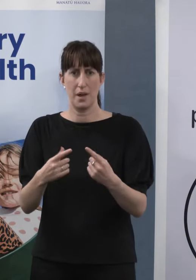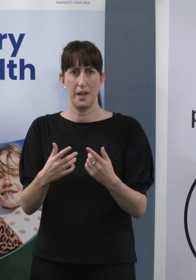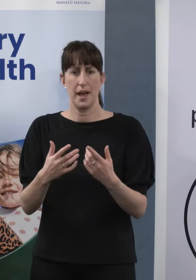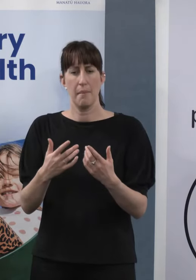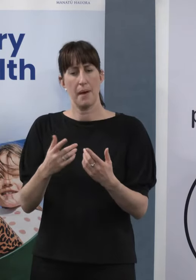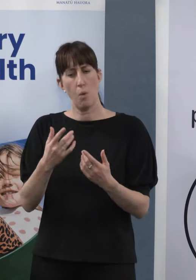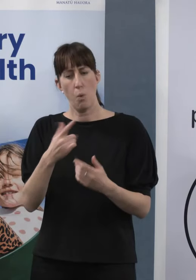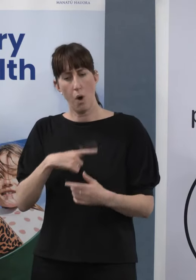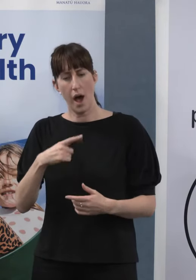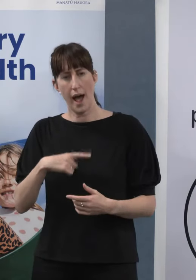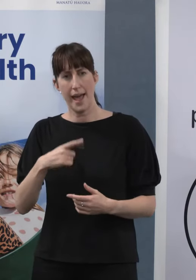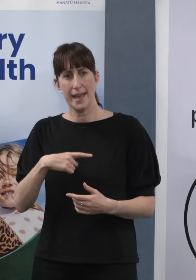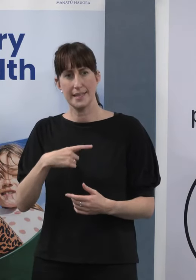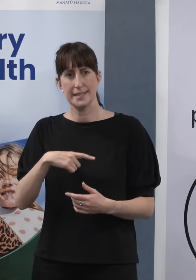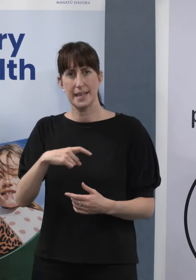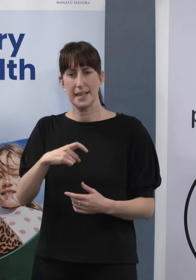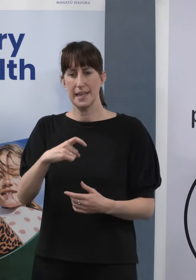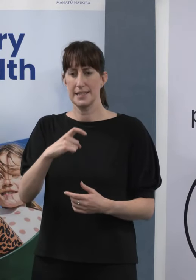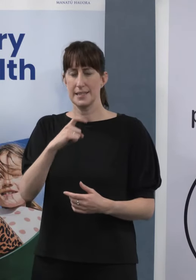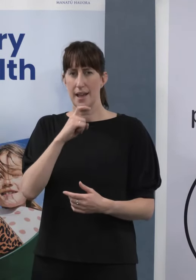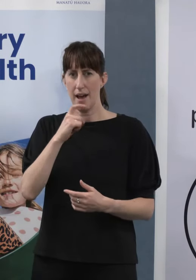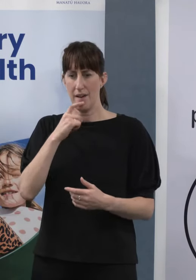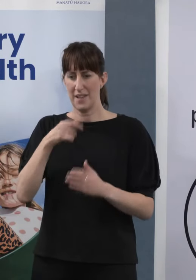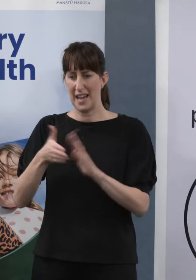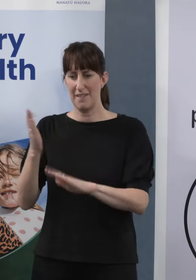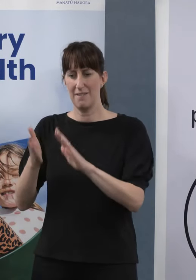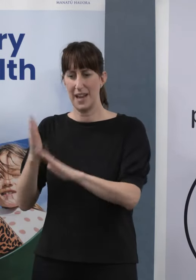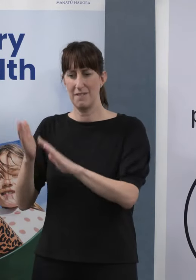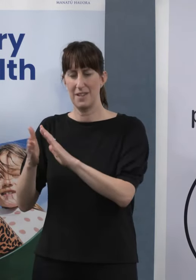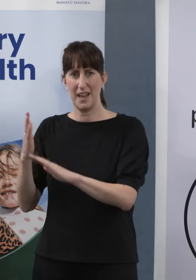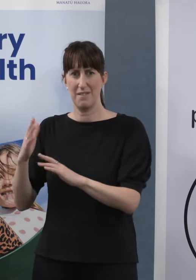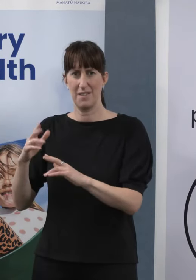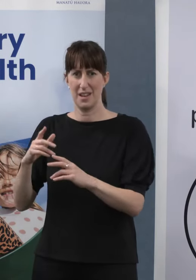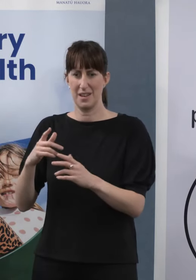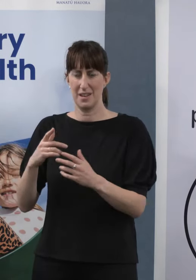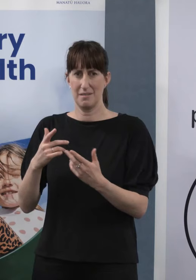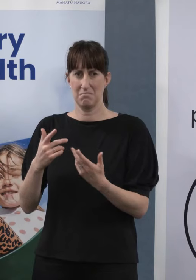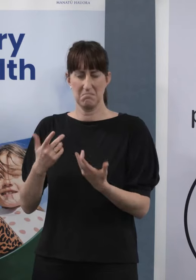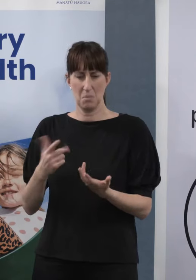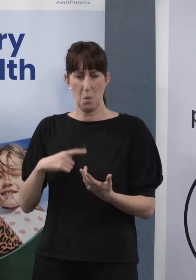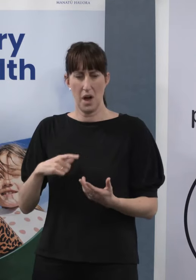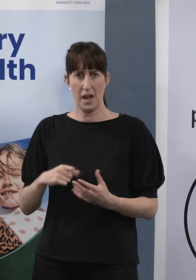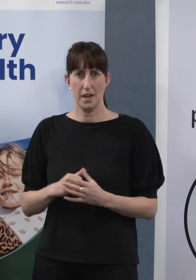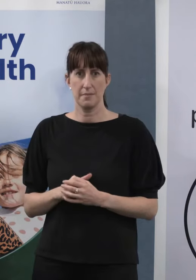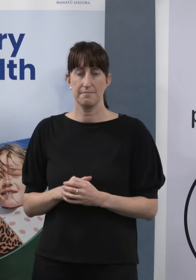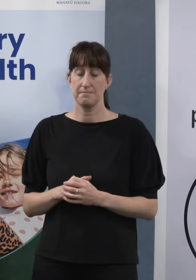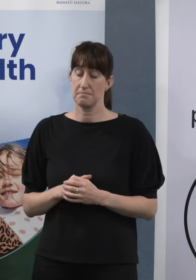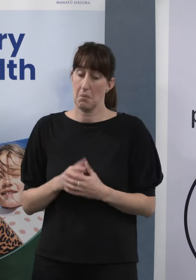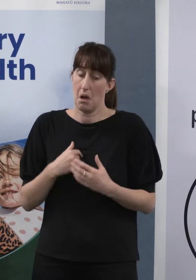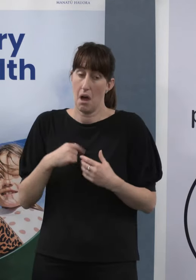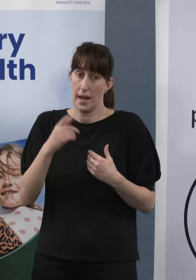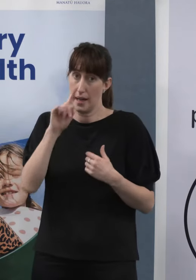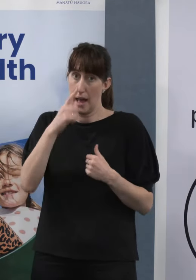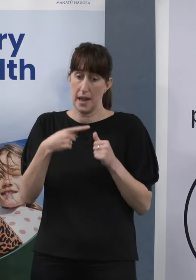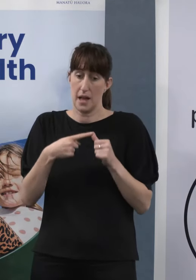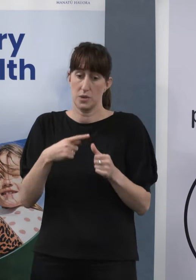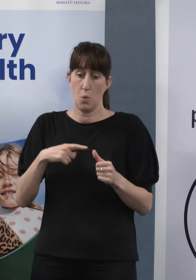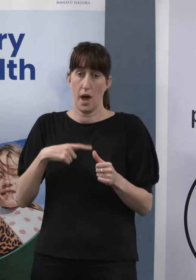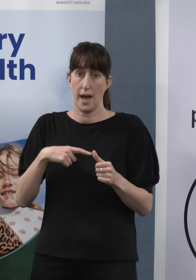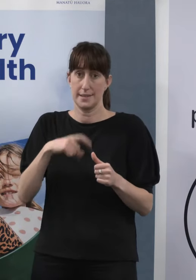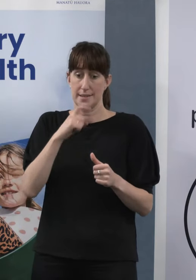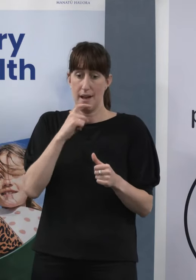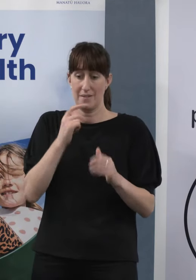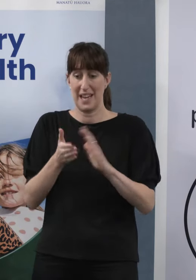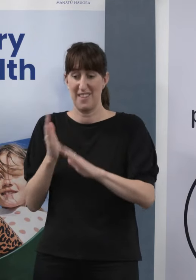Well, I can't speak for why the lab workforce has left the profession, but I would make an observation. These people have been working incredibly